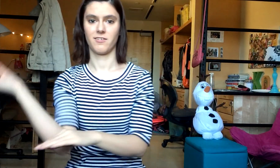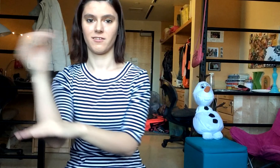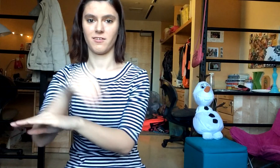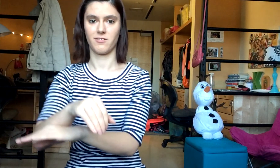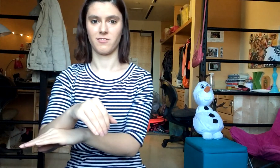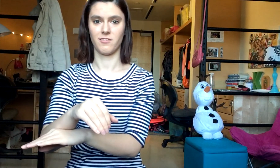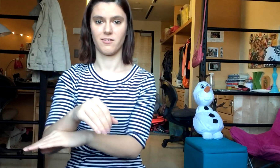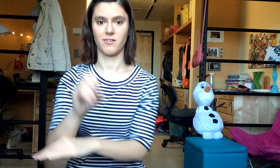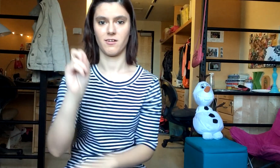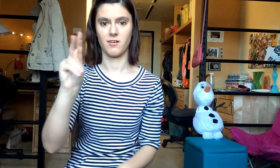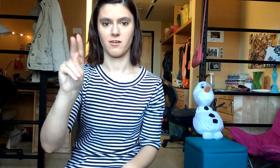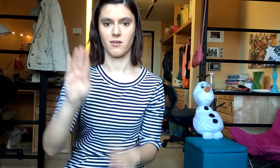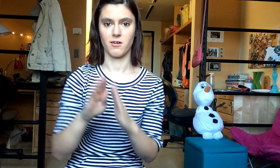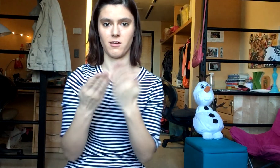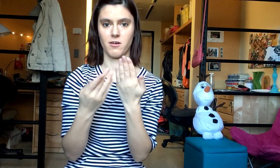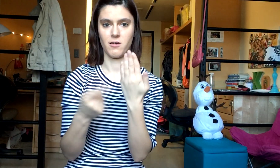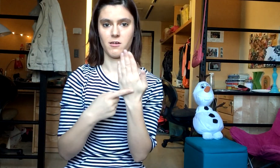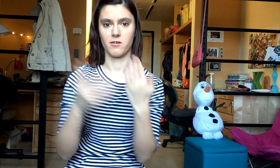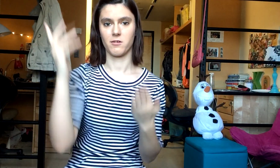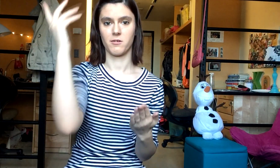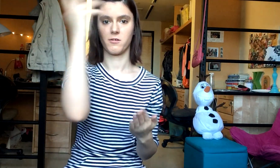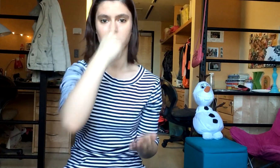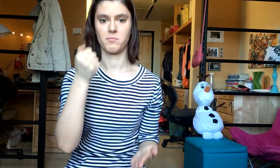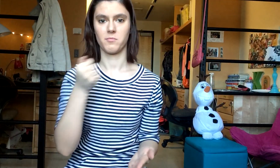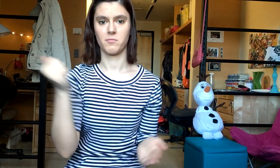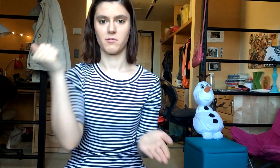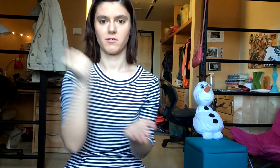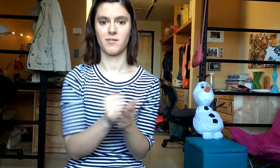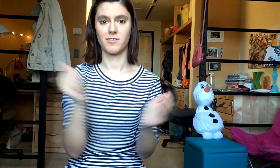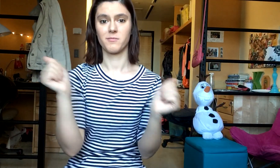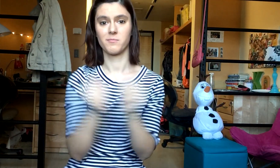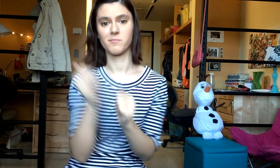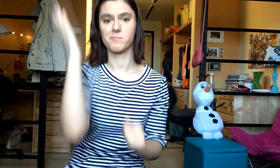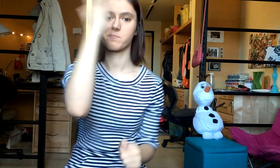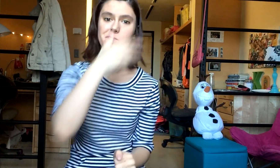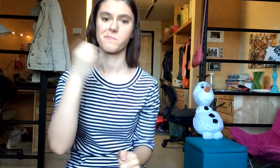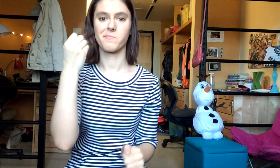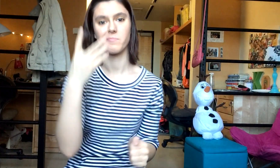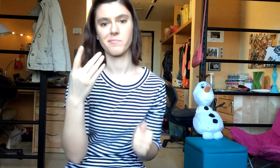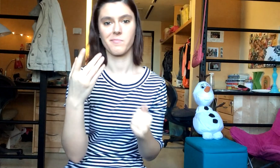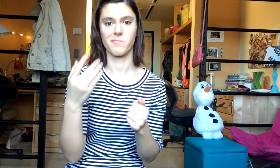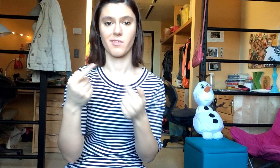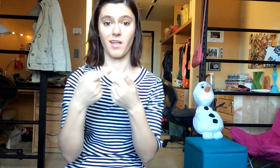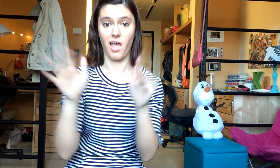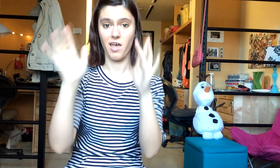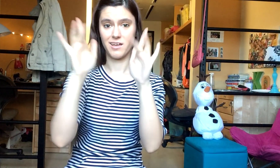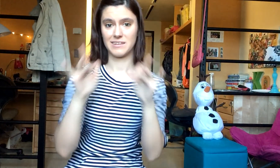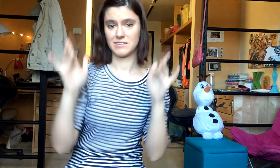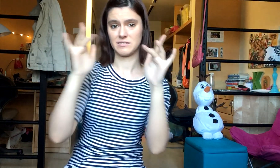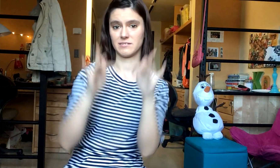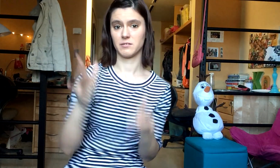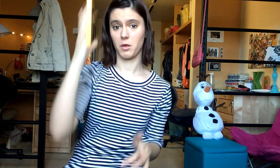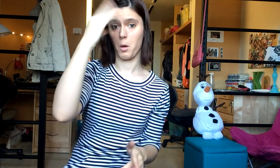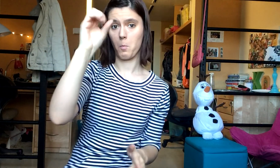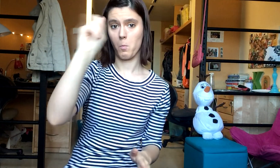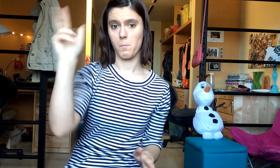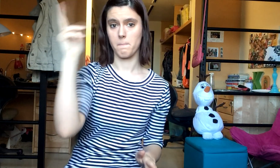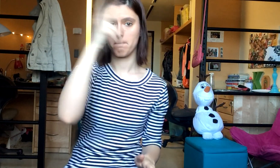after dark Okay, you're covered, boy, pretty, stamped with a beauty mark But it's such a pity, boy's so pretty